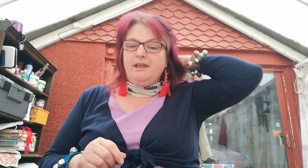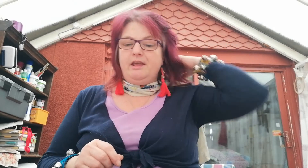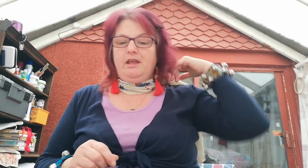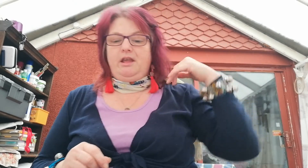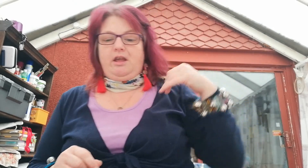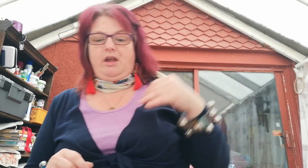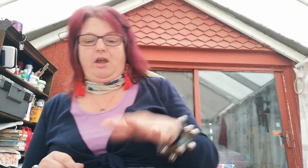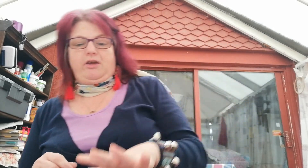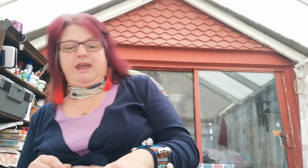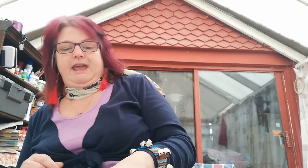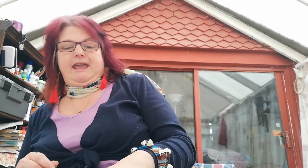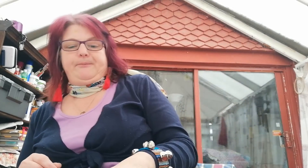Okay.